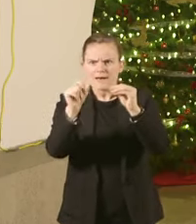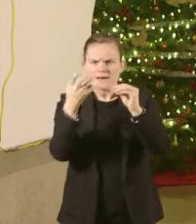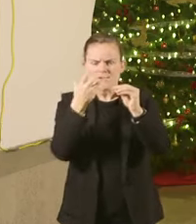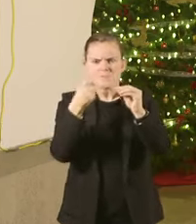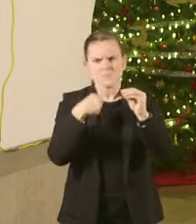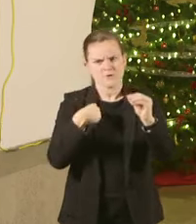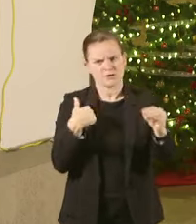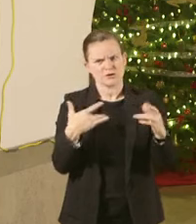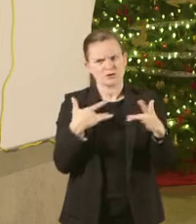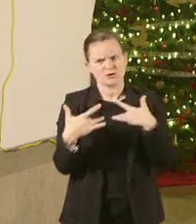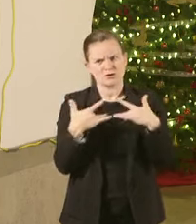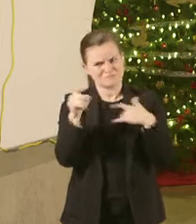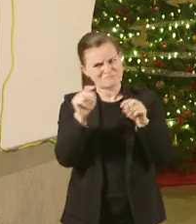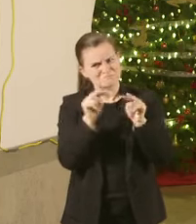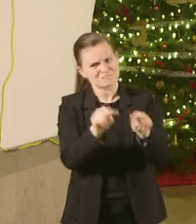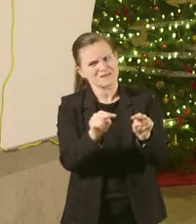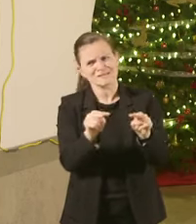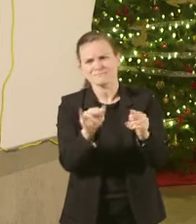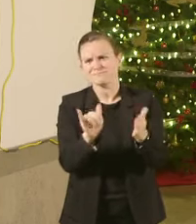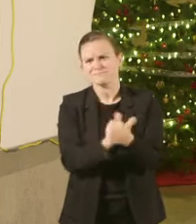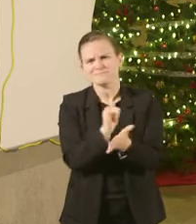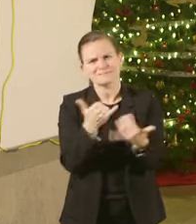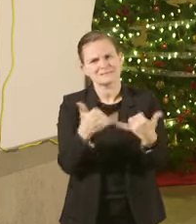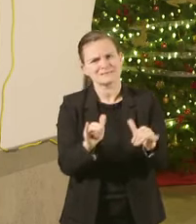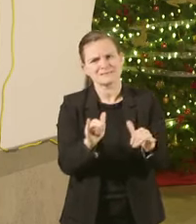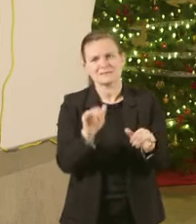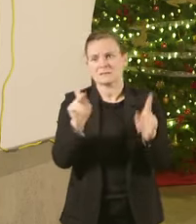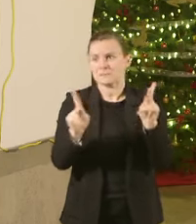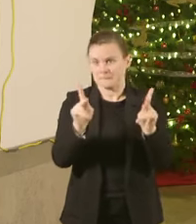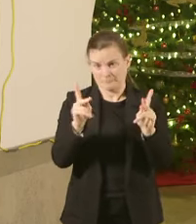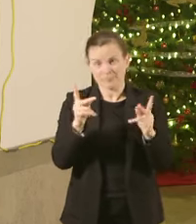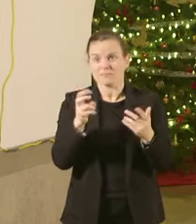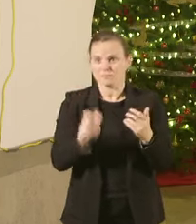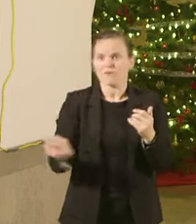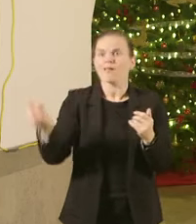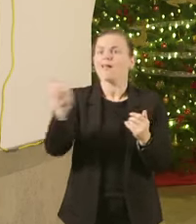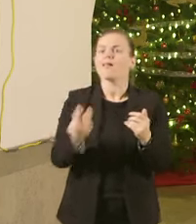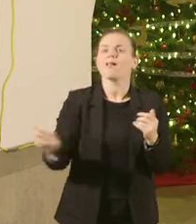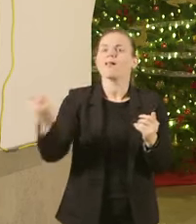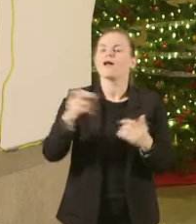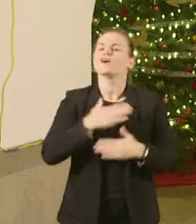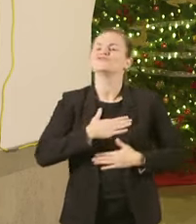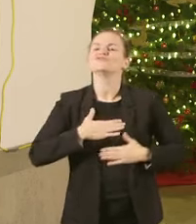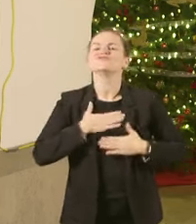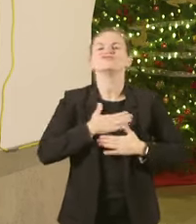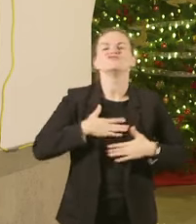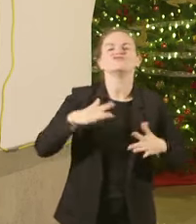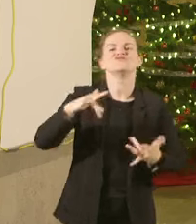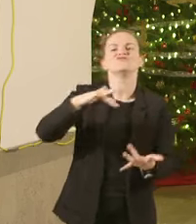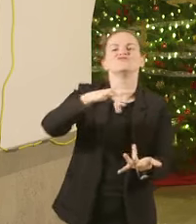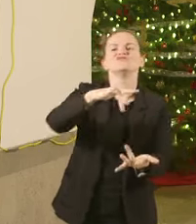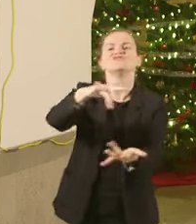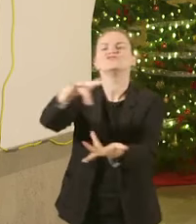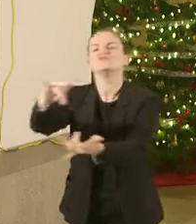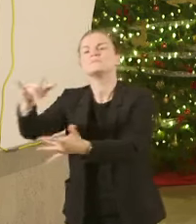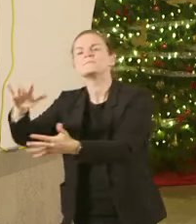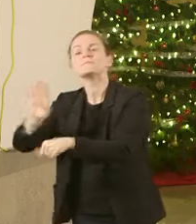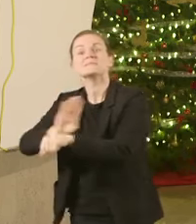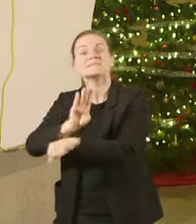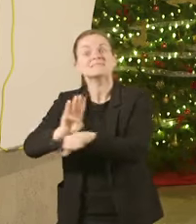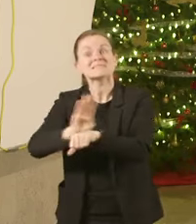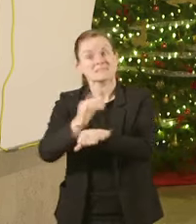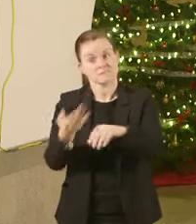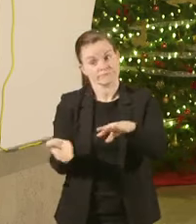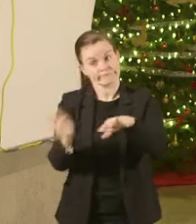Missourians travel for recreation and retail increased 40% from on average between Monday May